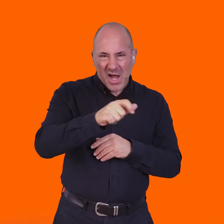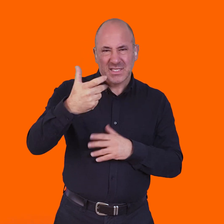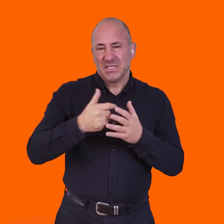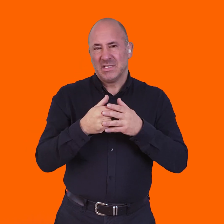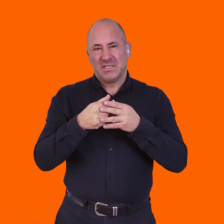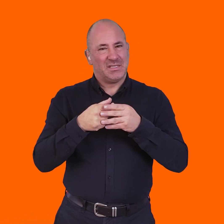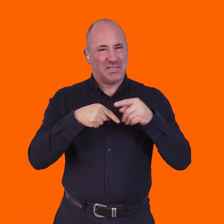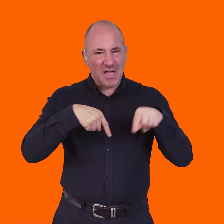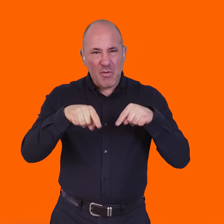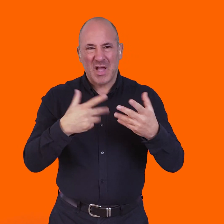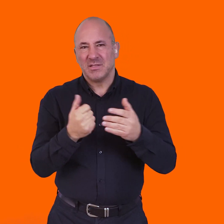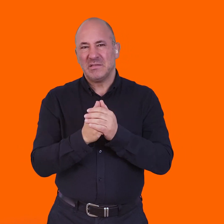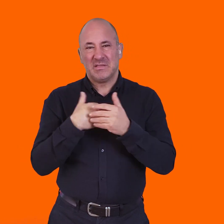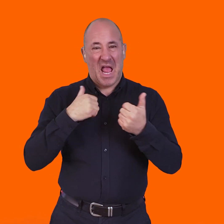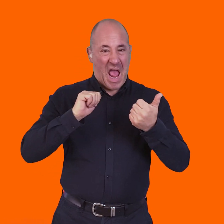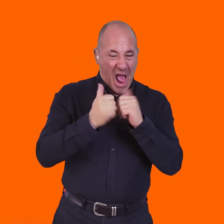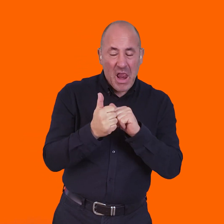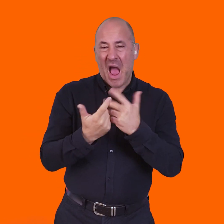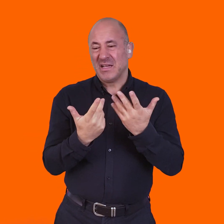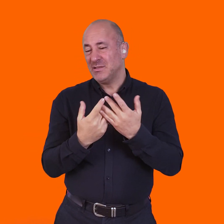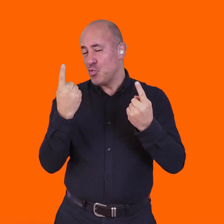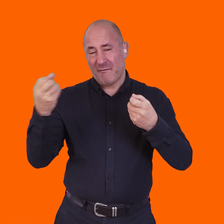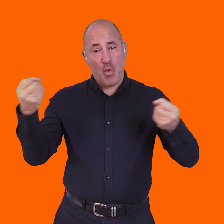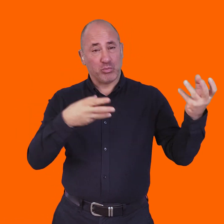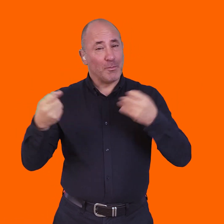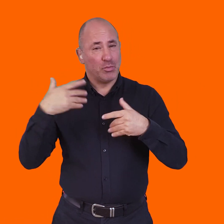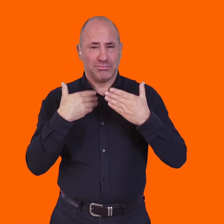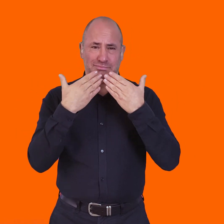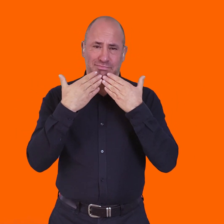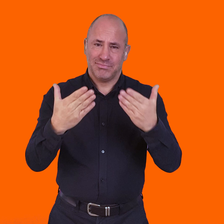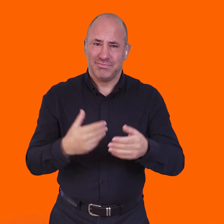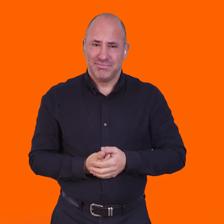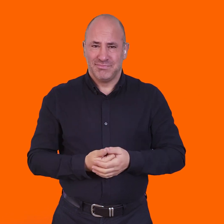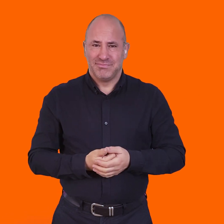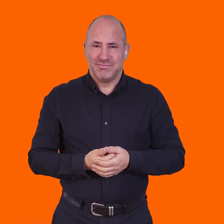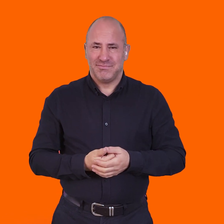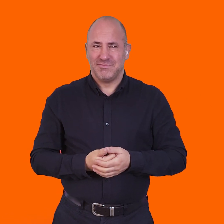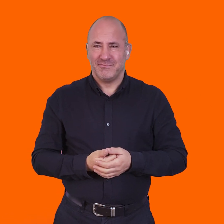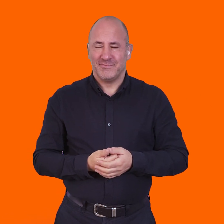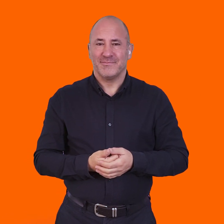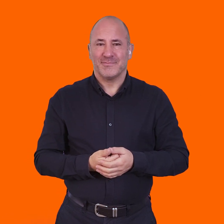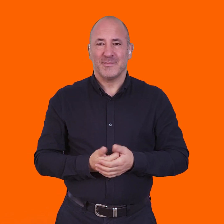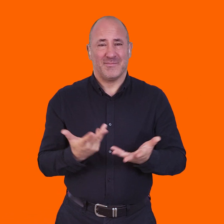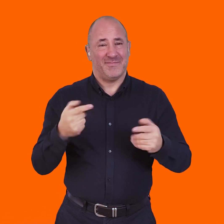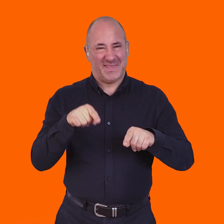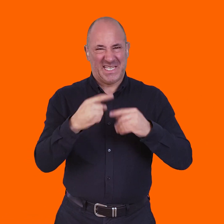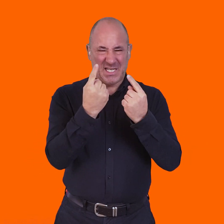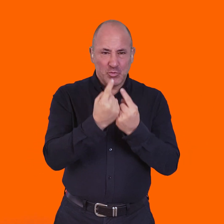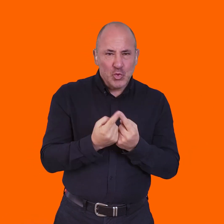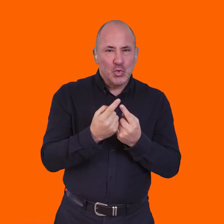contributed, all the artists, directors, allies who've contributed to this series. It's been